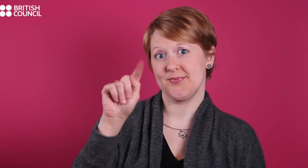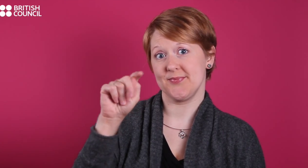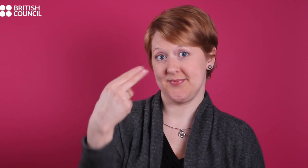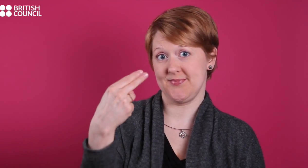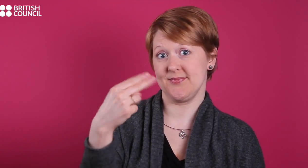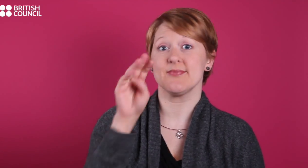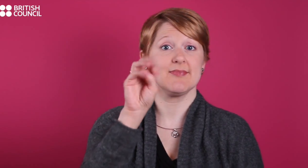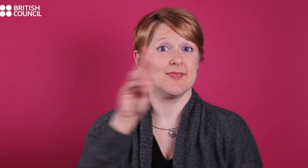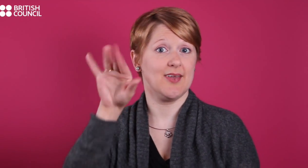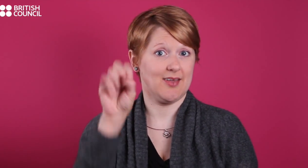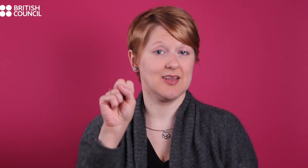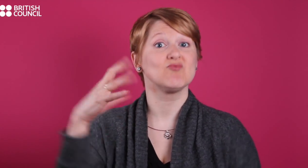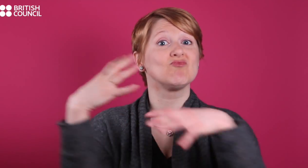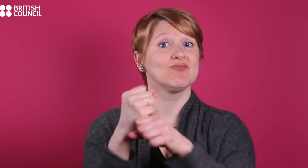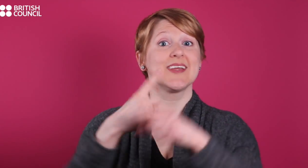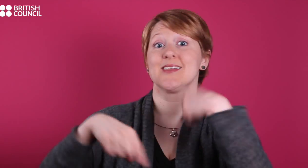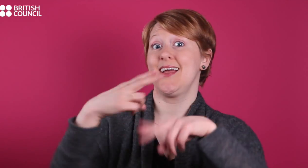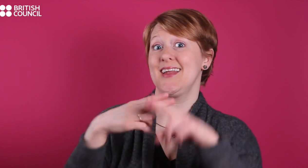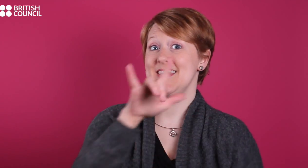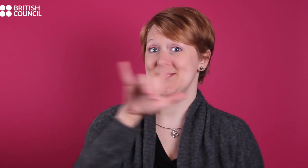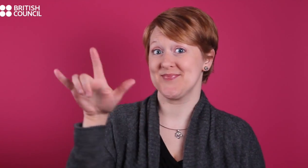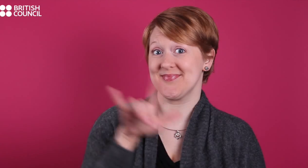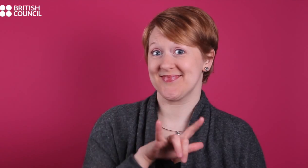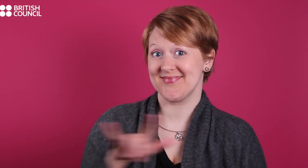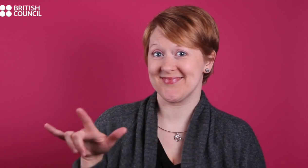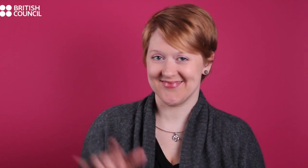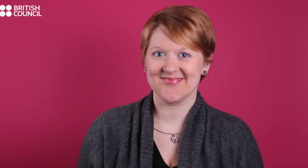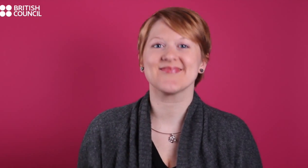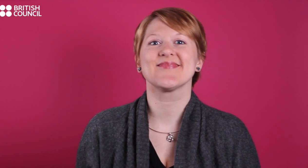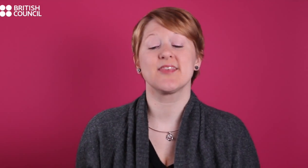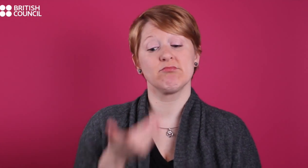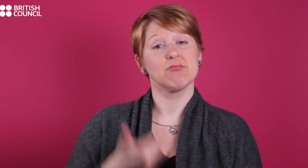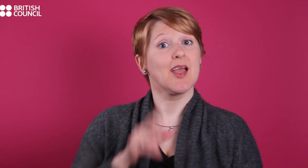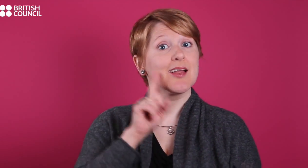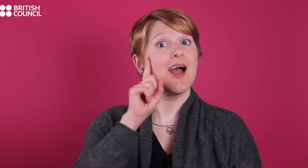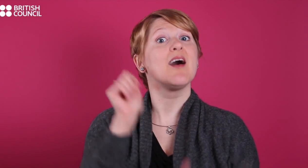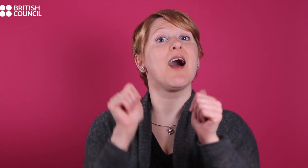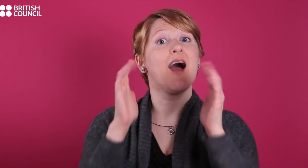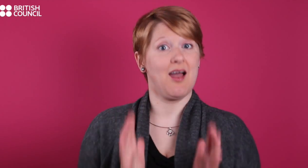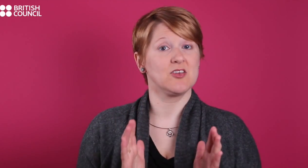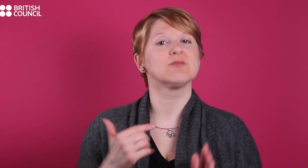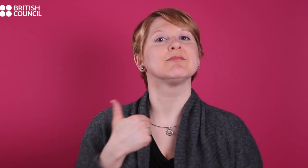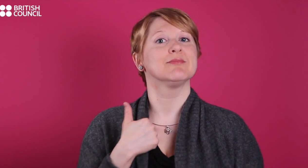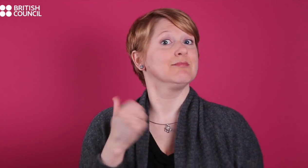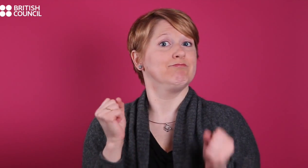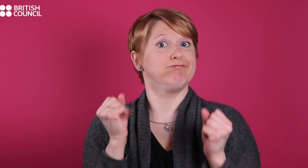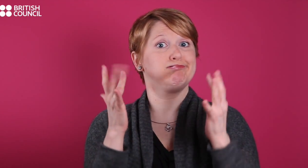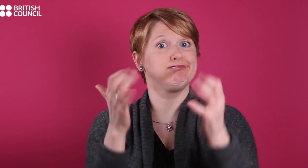and this is my sign name. I am a Deaf actor. I use American Sign Language as a storyteller. I like